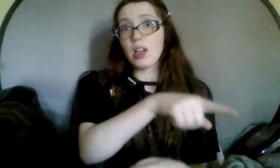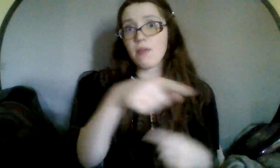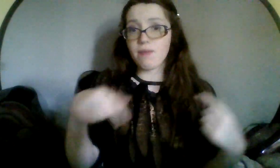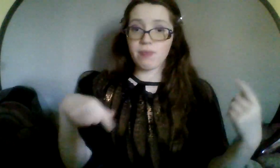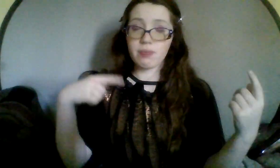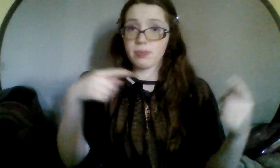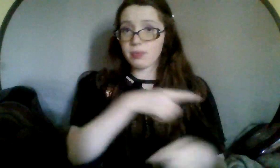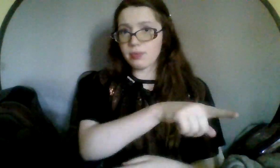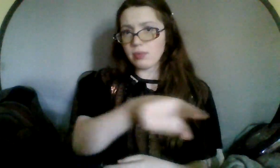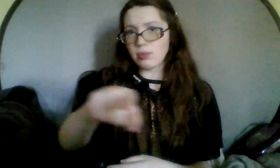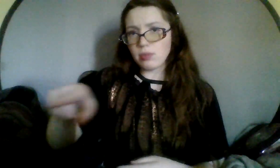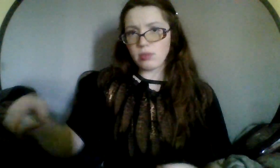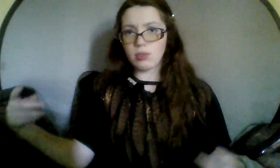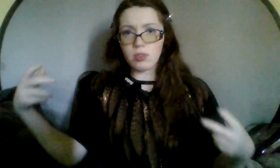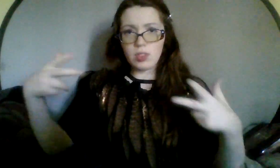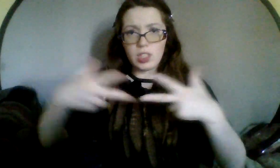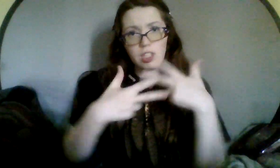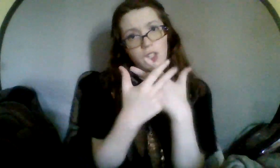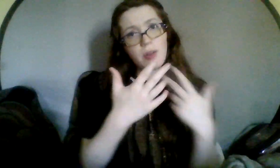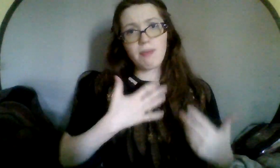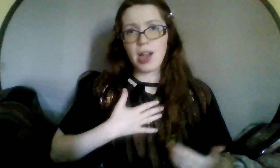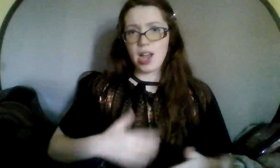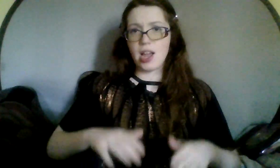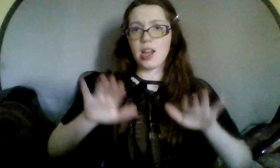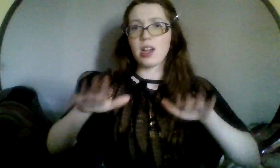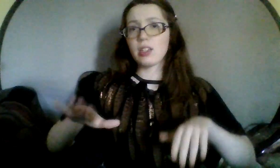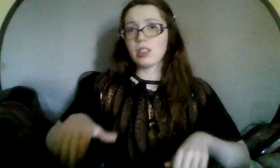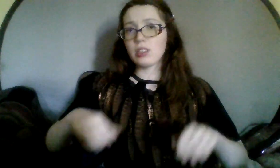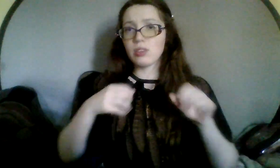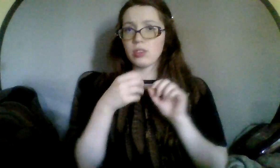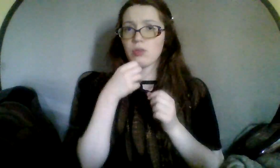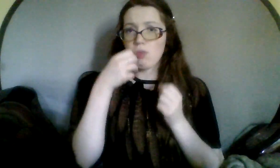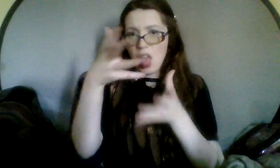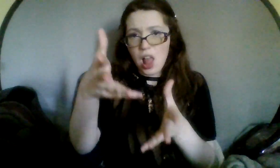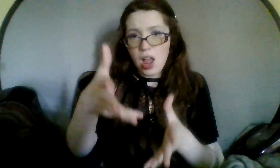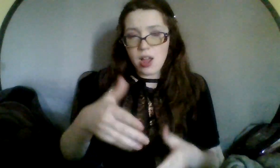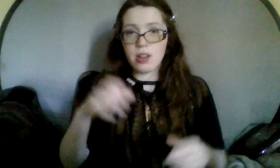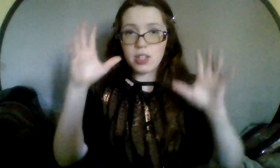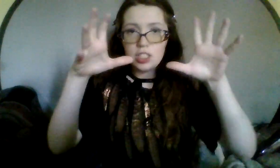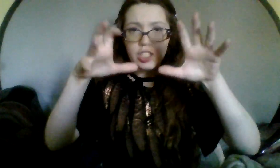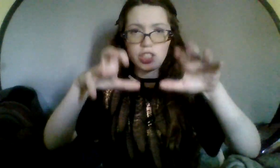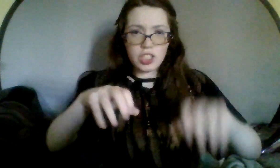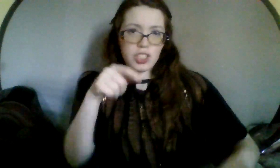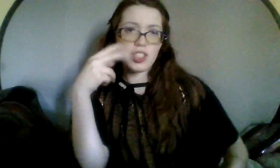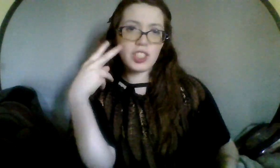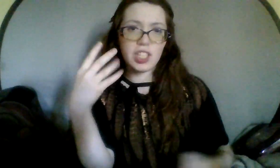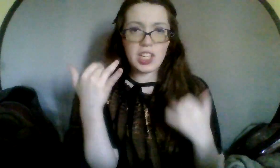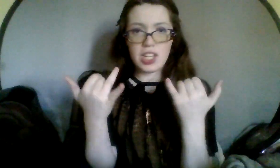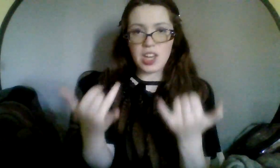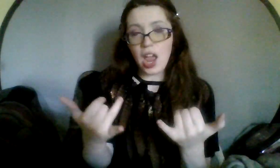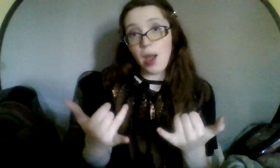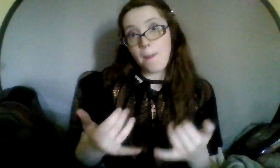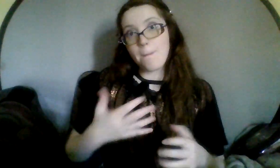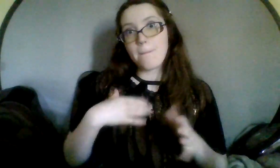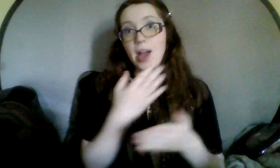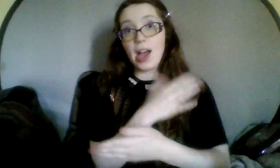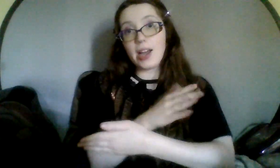everything collides my childhood Spread back out the monster that you see My songs know what you did